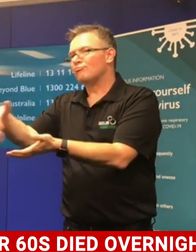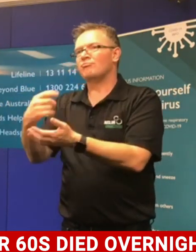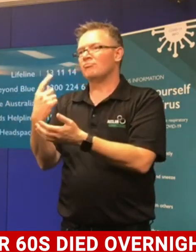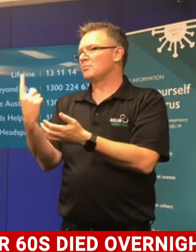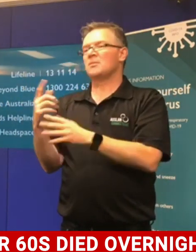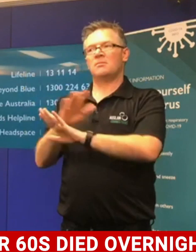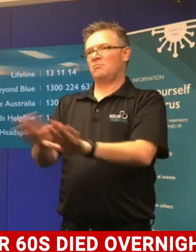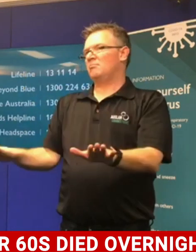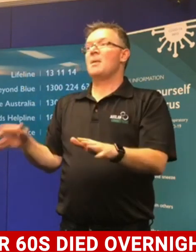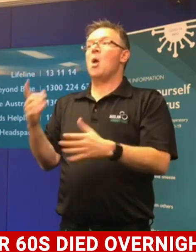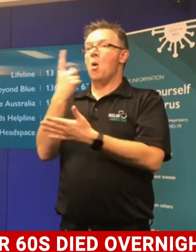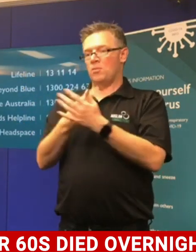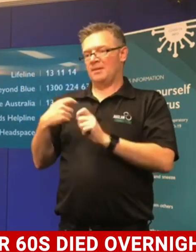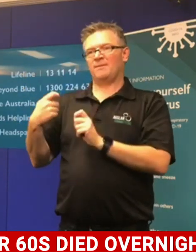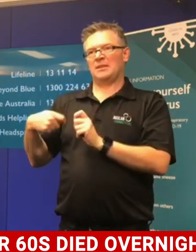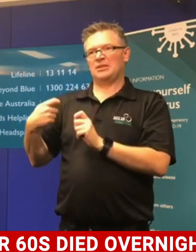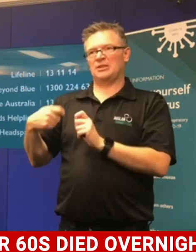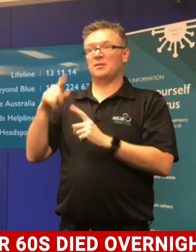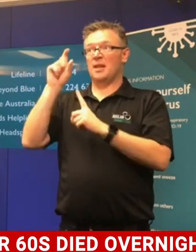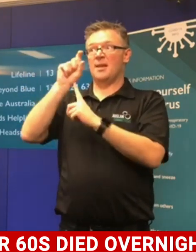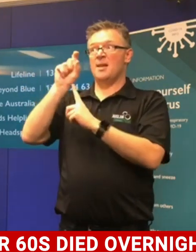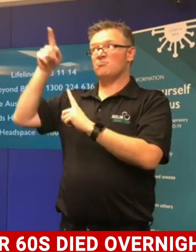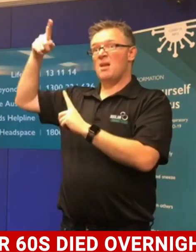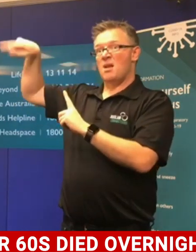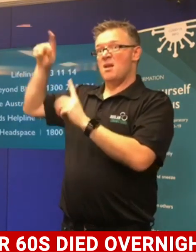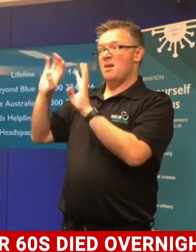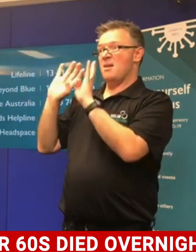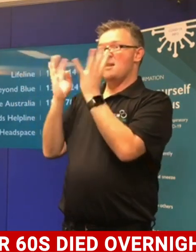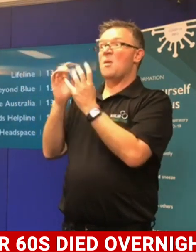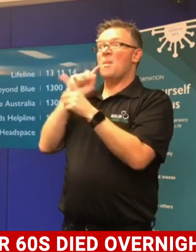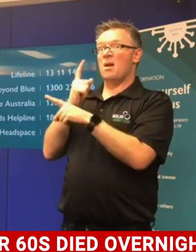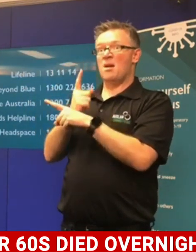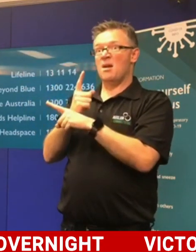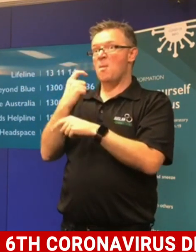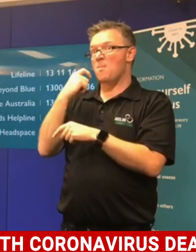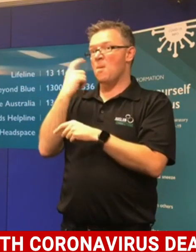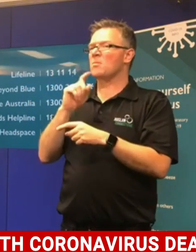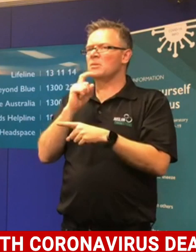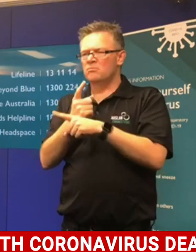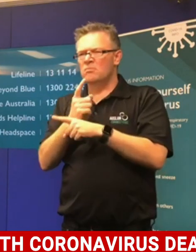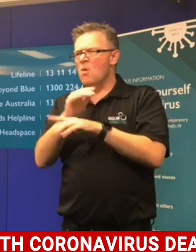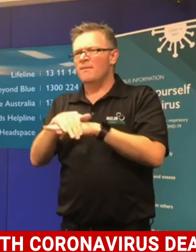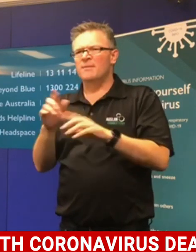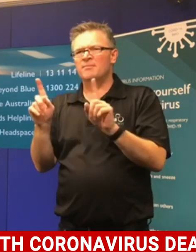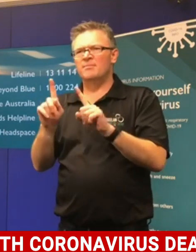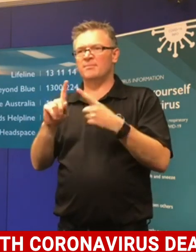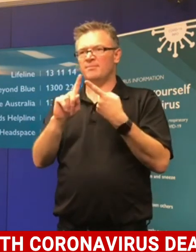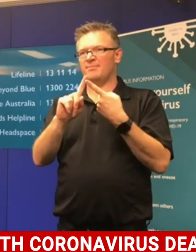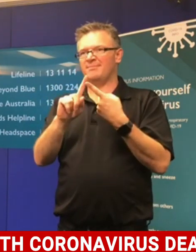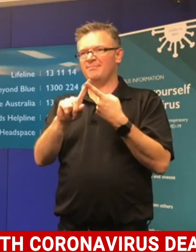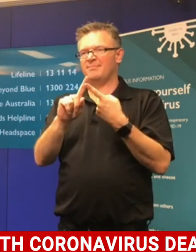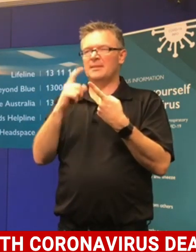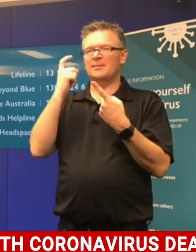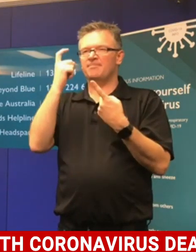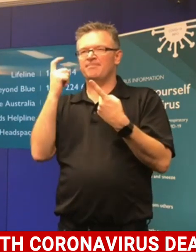National Cabinet will be meeting tomorrow and we'll be discussing whether or not we need to take further measures